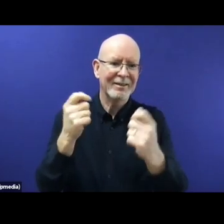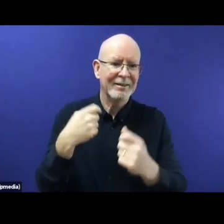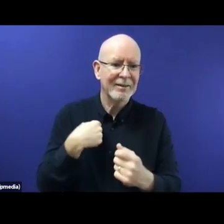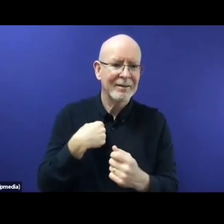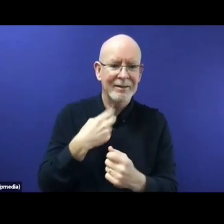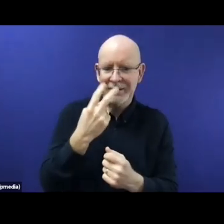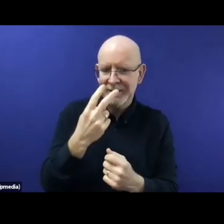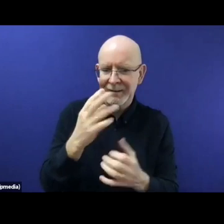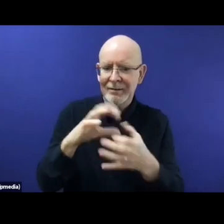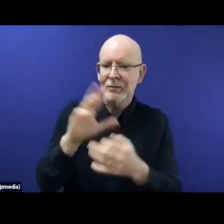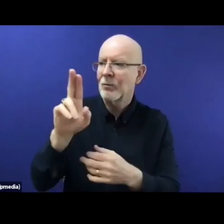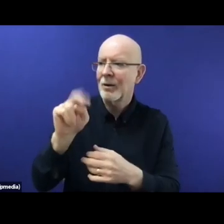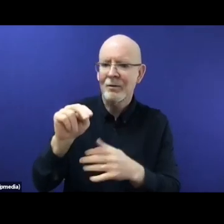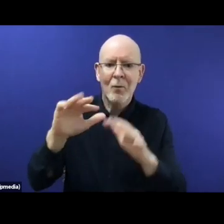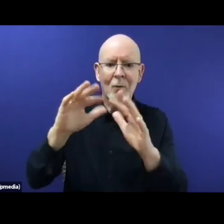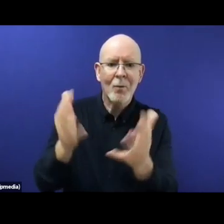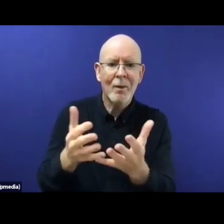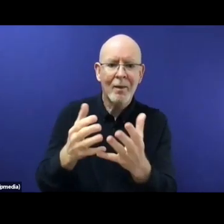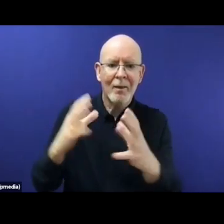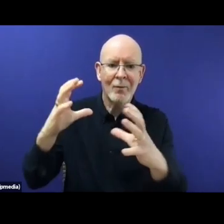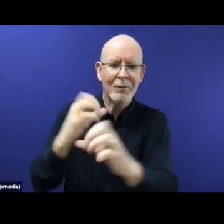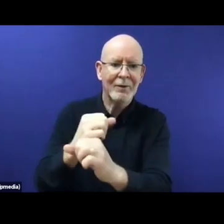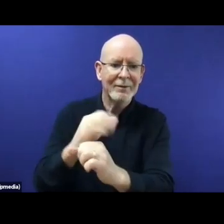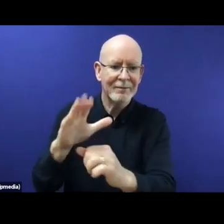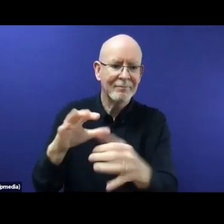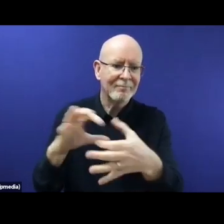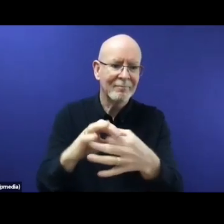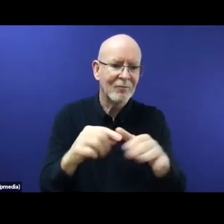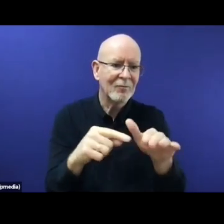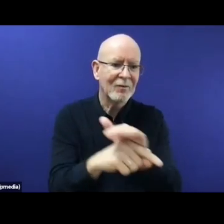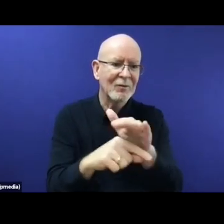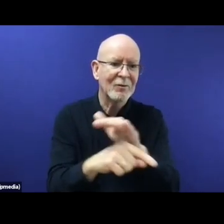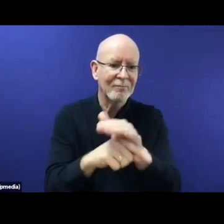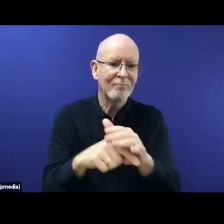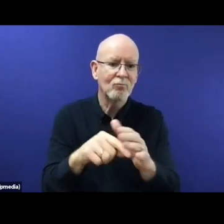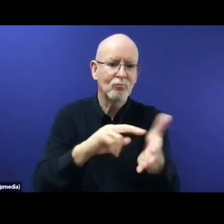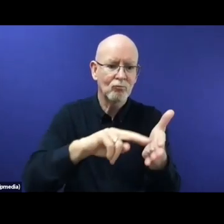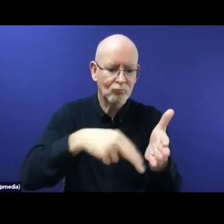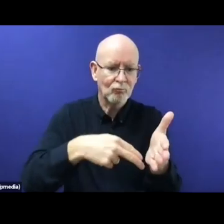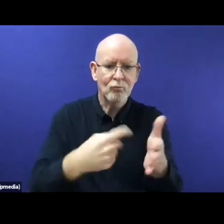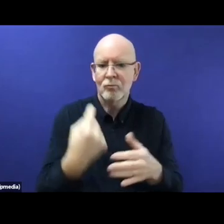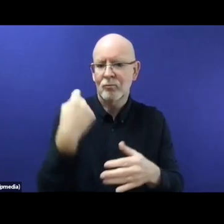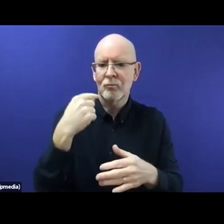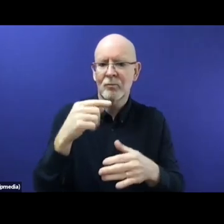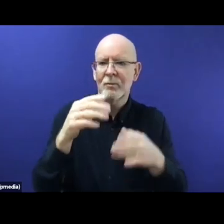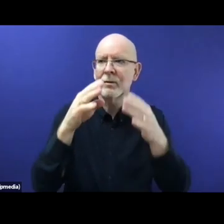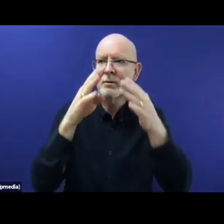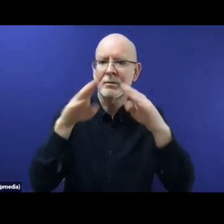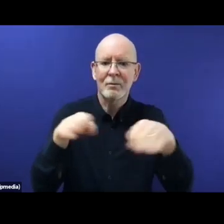framework that provides for a background to the examination and assessment of EU asylum policies, including